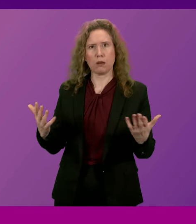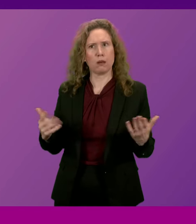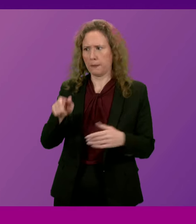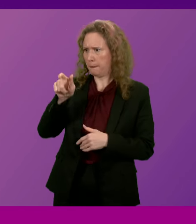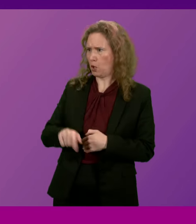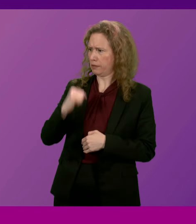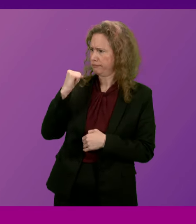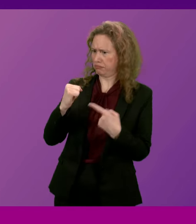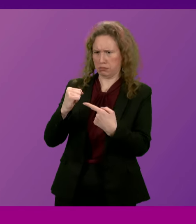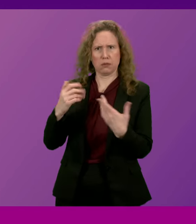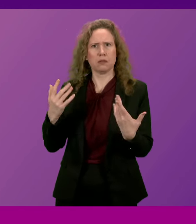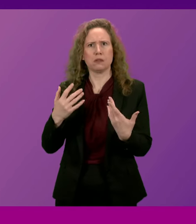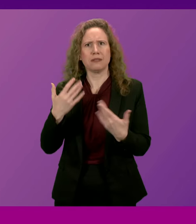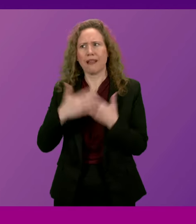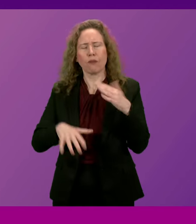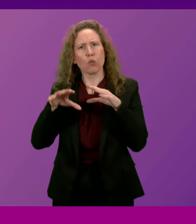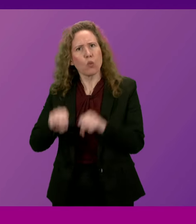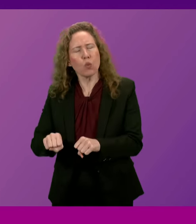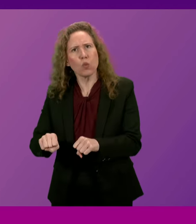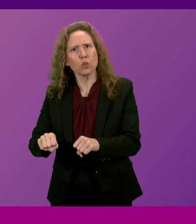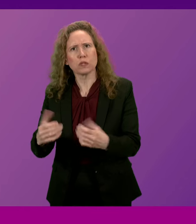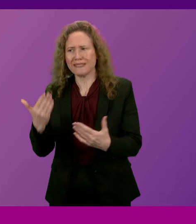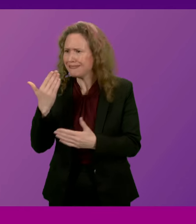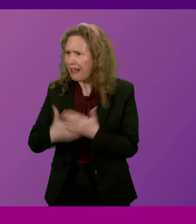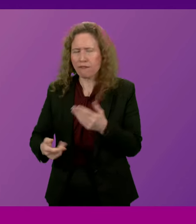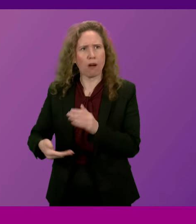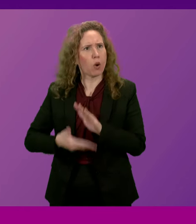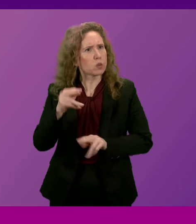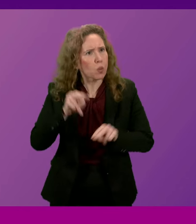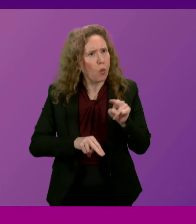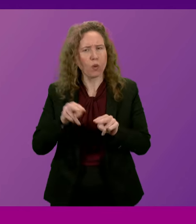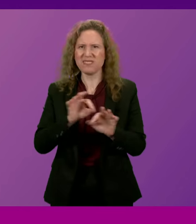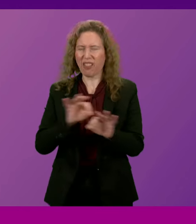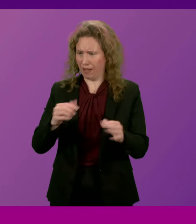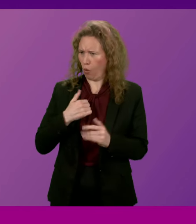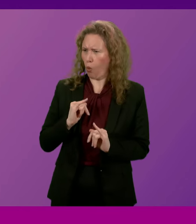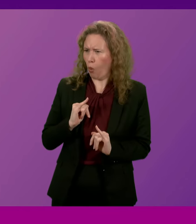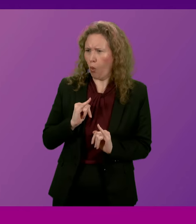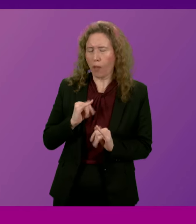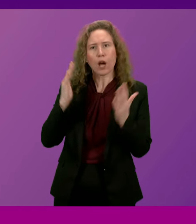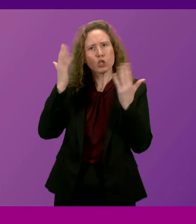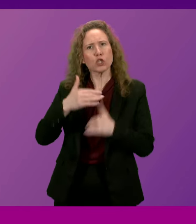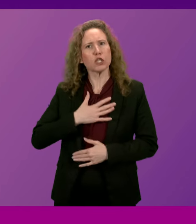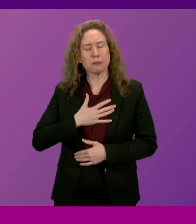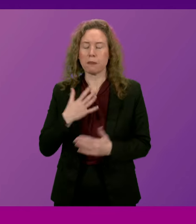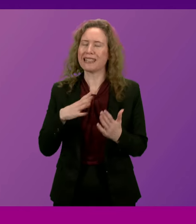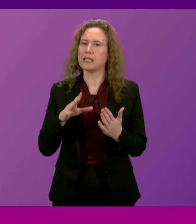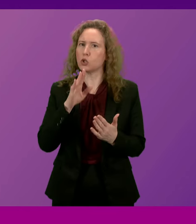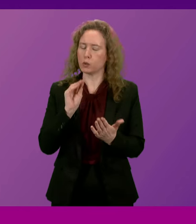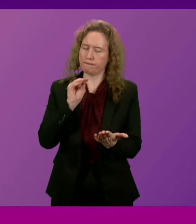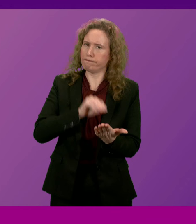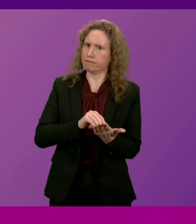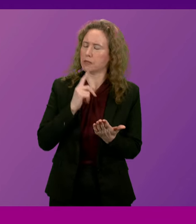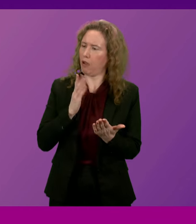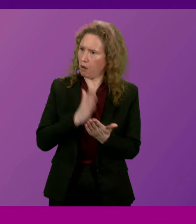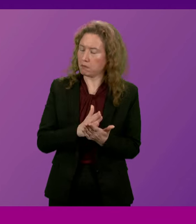not been brought to justice and that deeply concerns me. I think it is important that I place on the record that Police